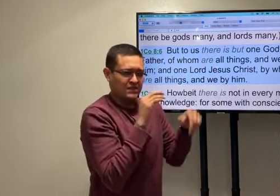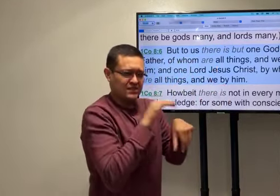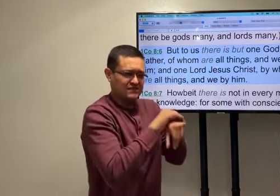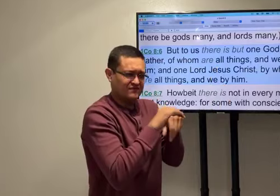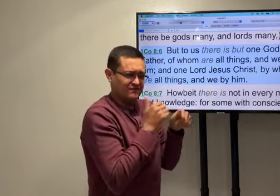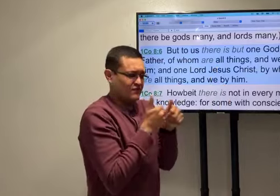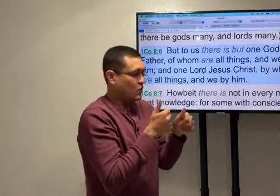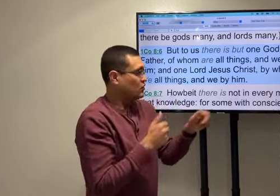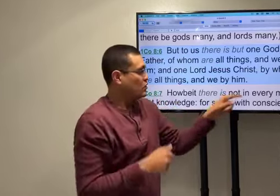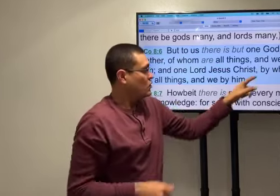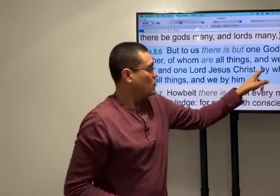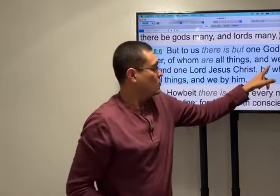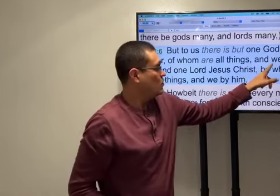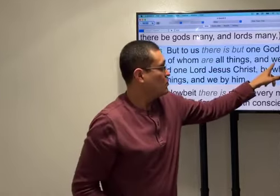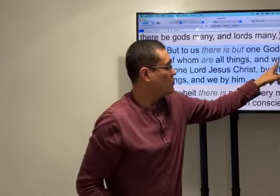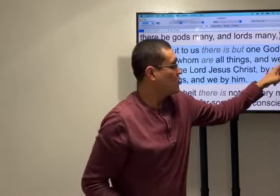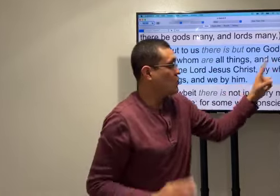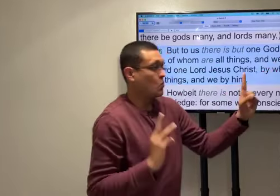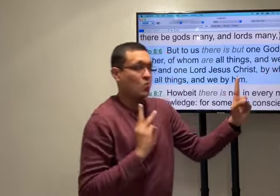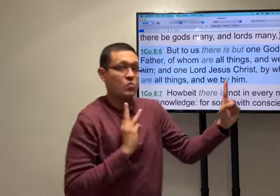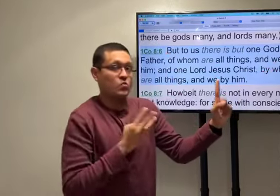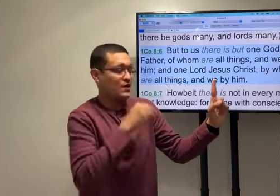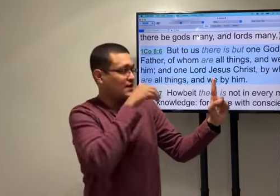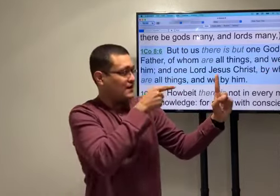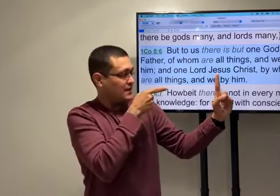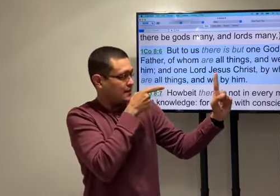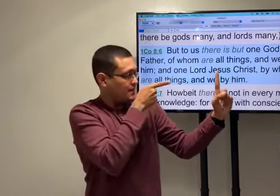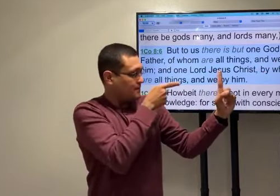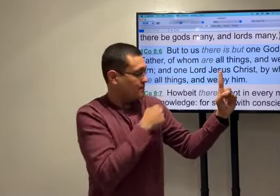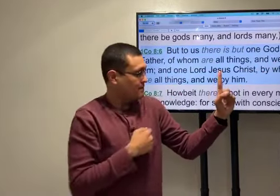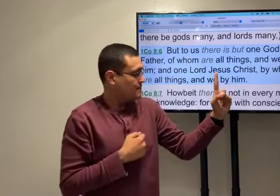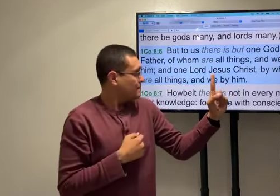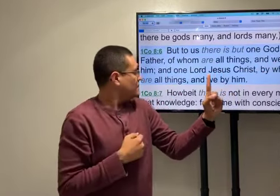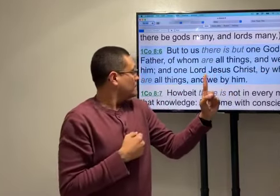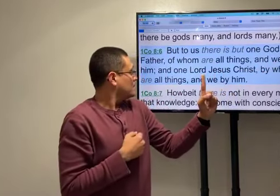Of whom are all things. And we are in Him.